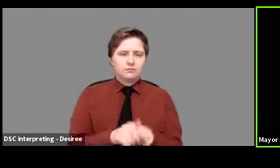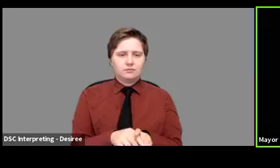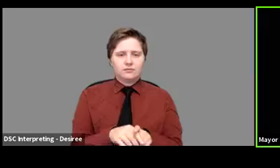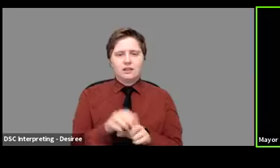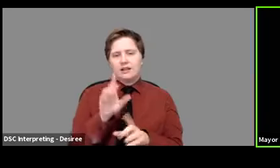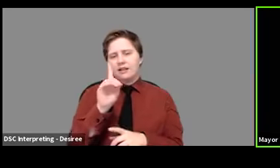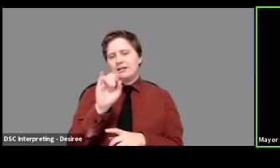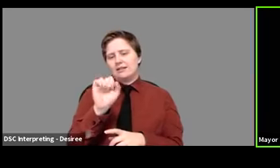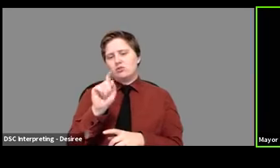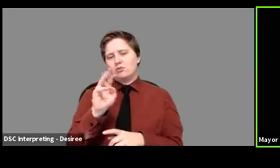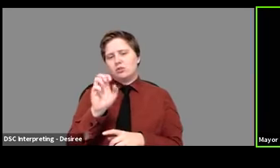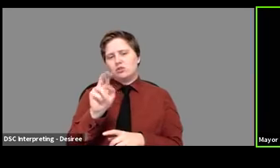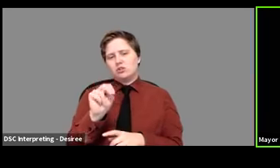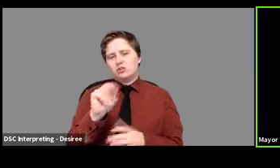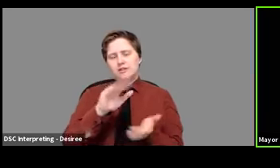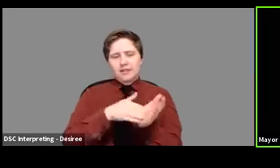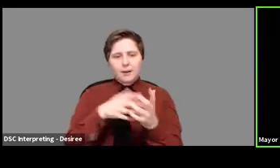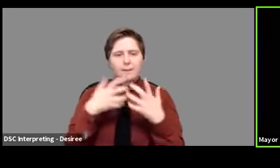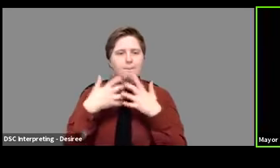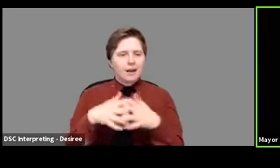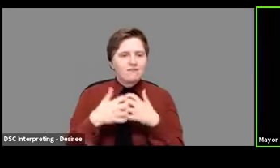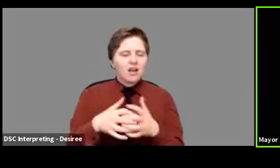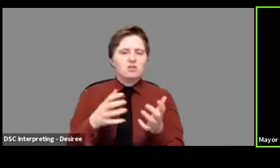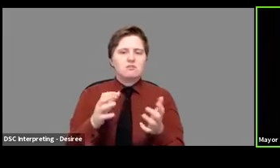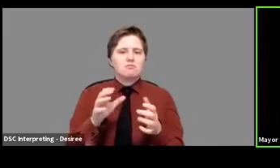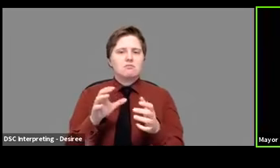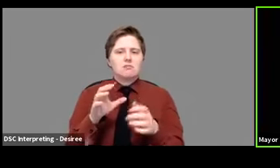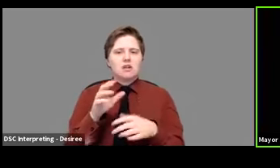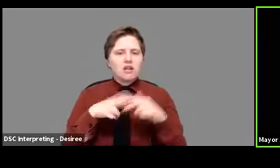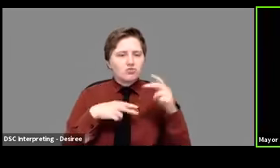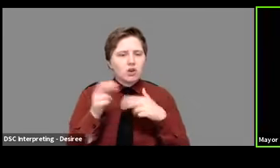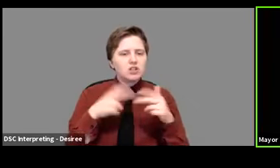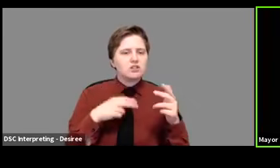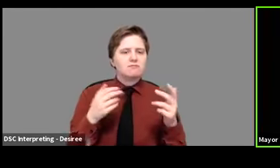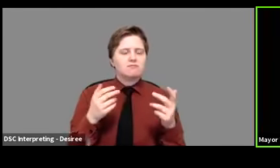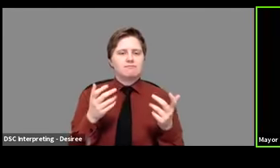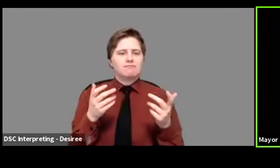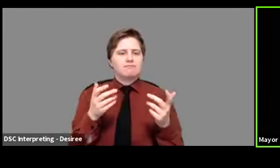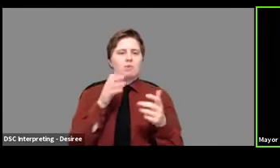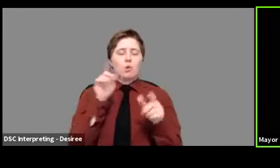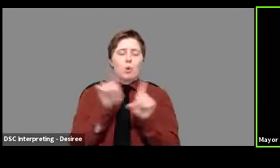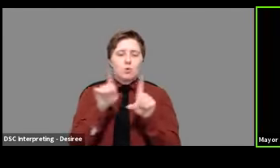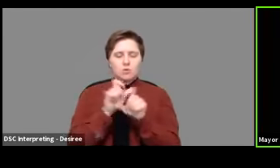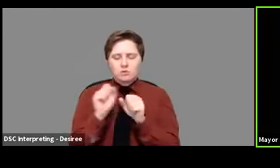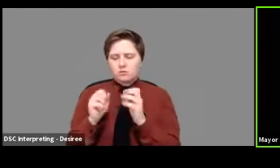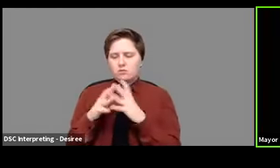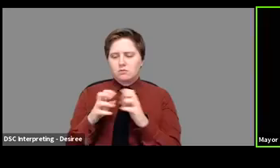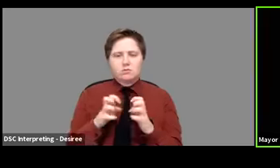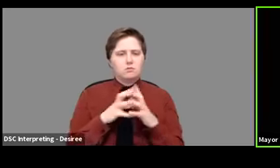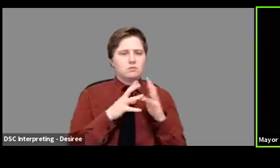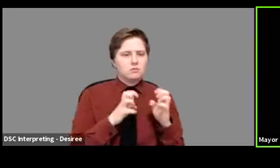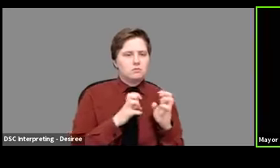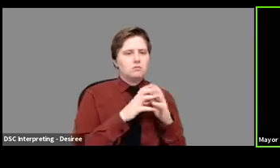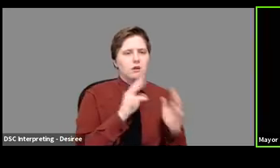centers, manufacturing, construction companies are also going to come online May 4th. But again,